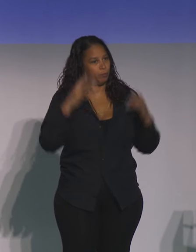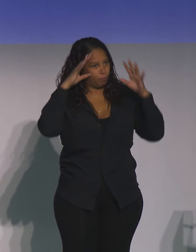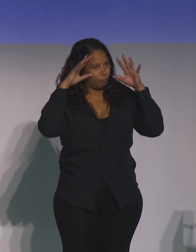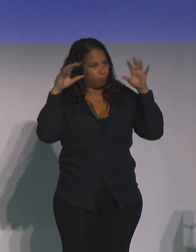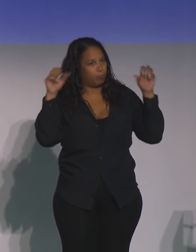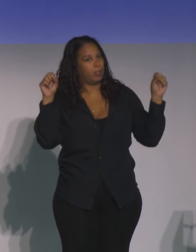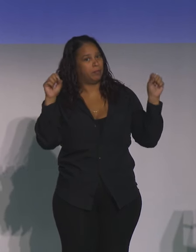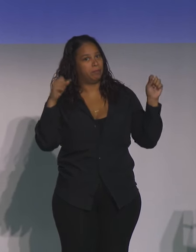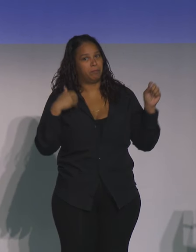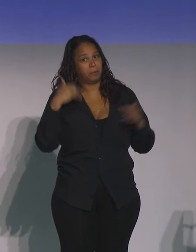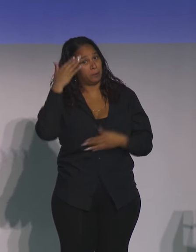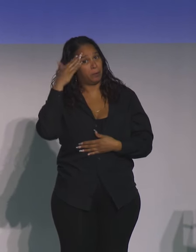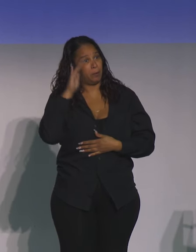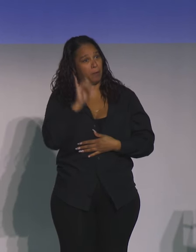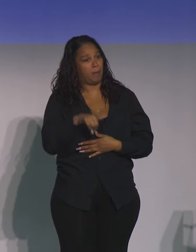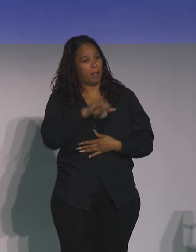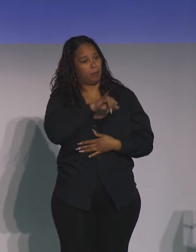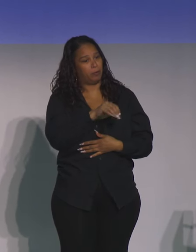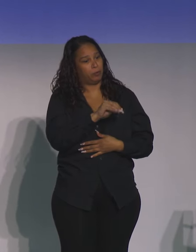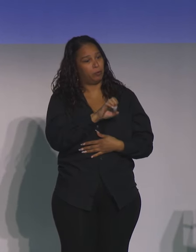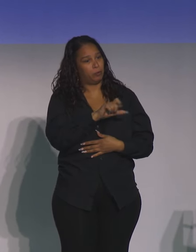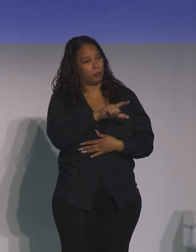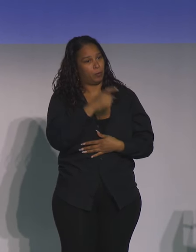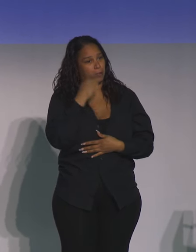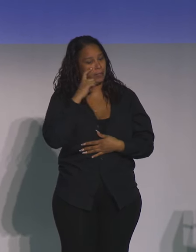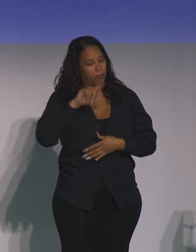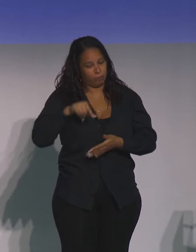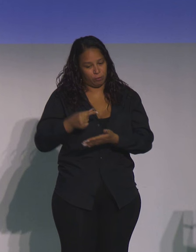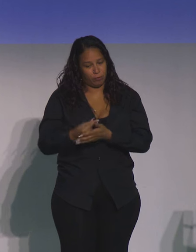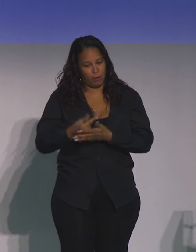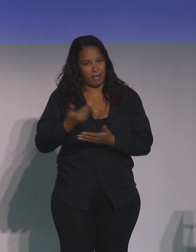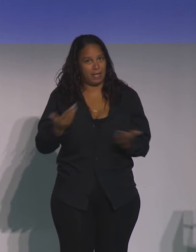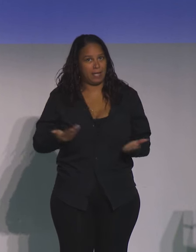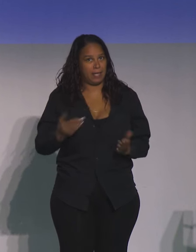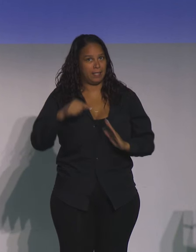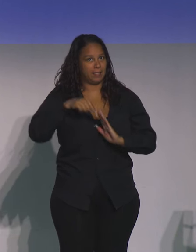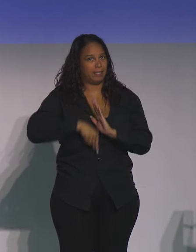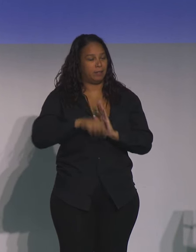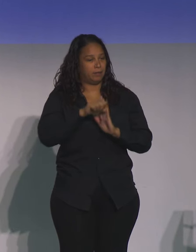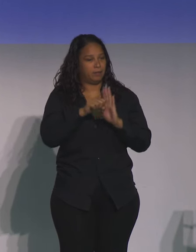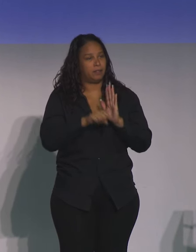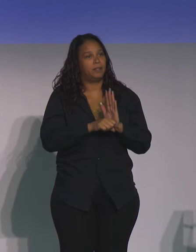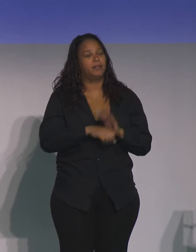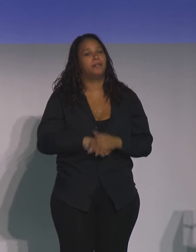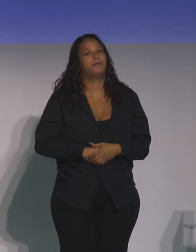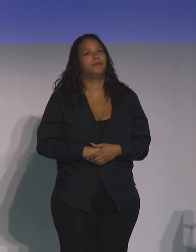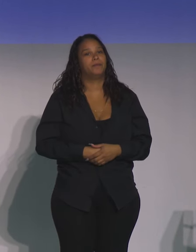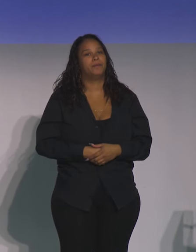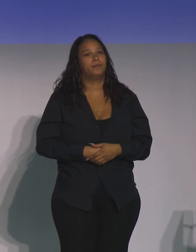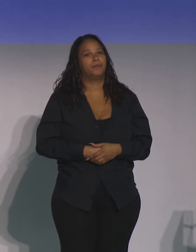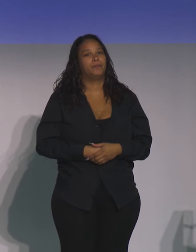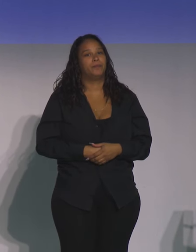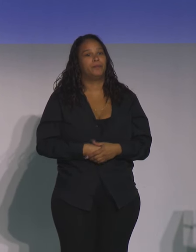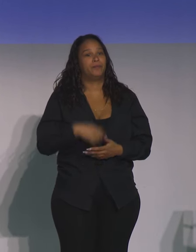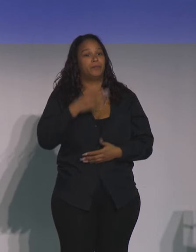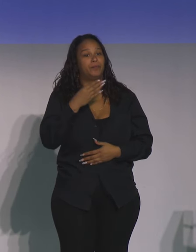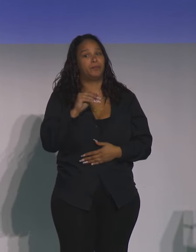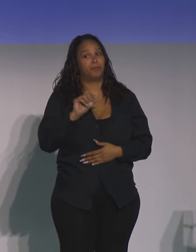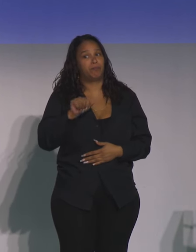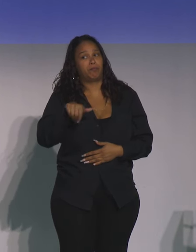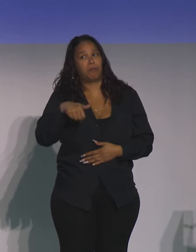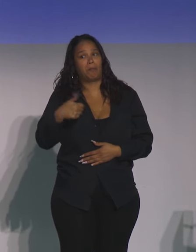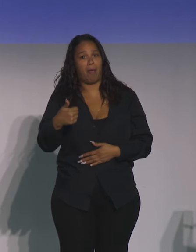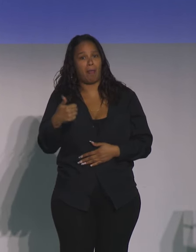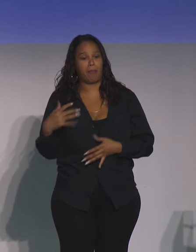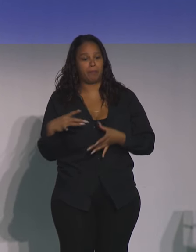Joel had been a distinguished graduate of the College of Medicine here at Downstate. And so it's another source of